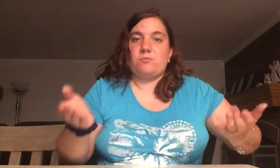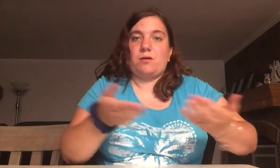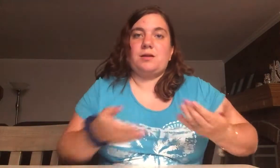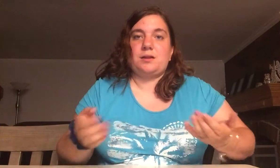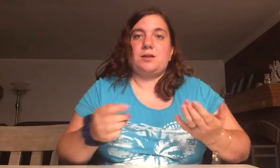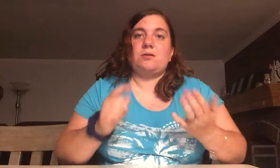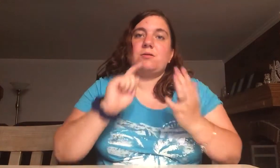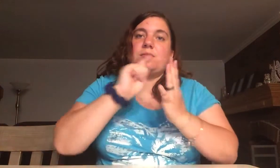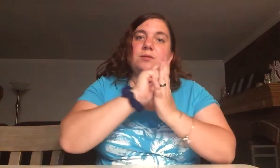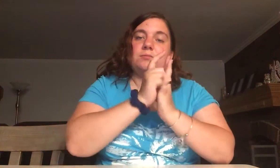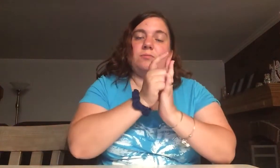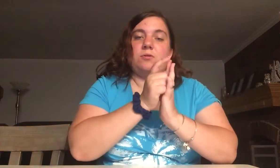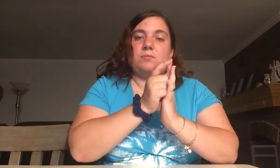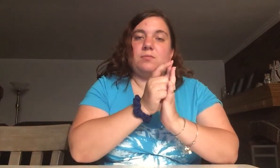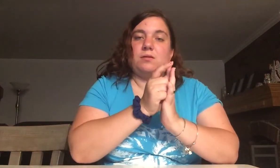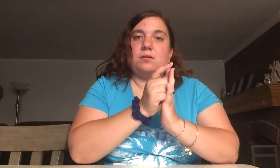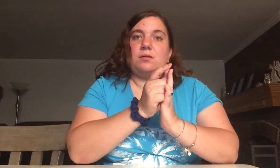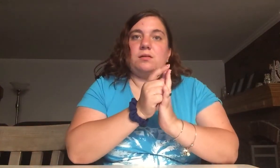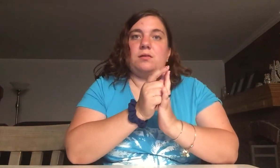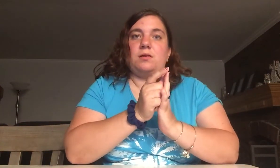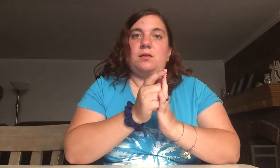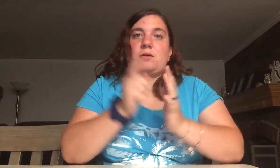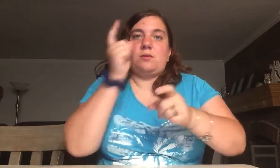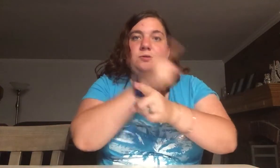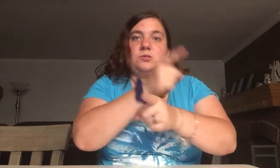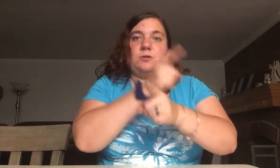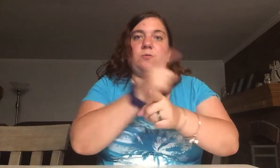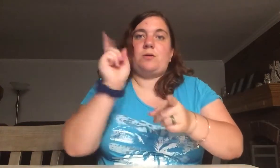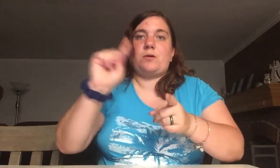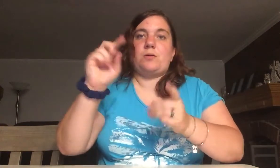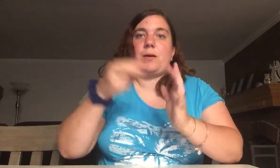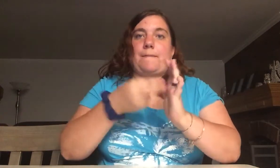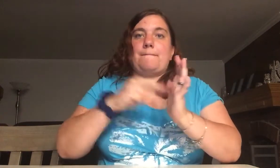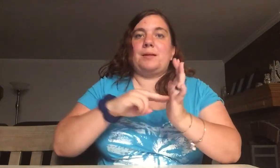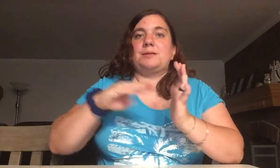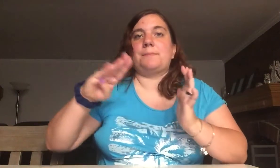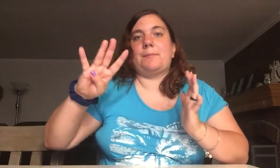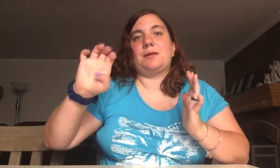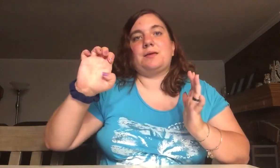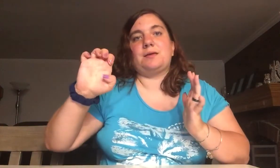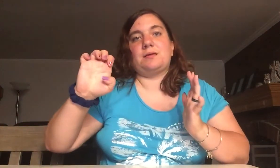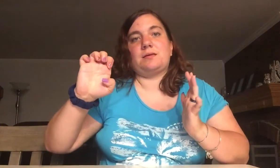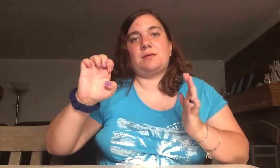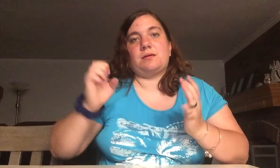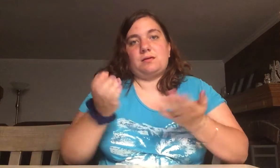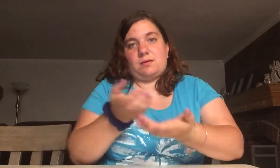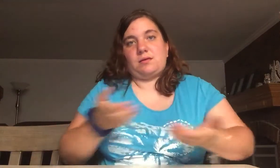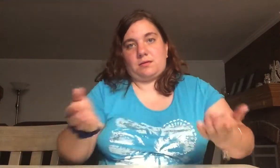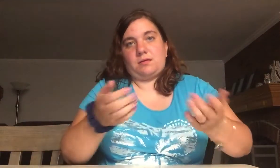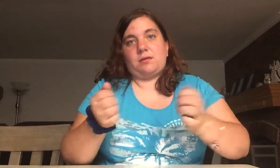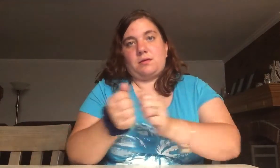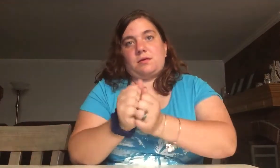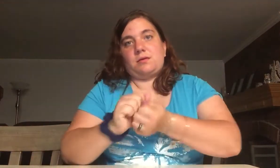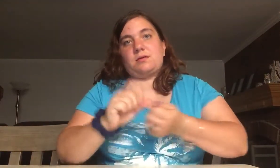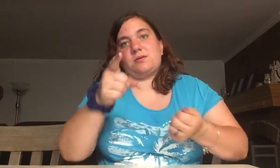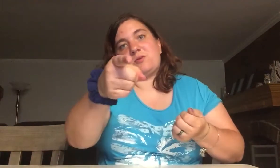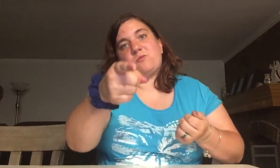right here in this moment is where I'm meant to be. Here